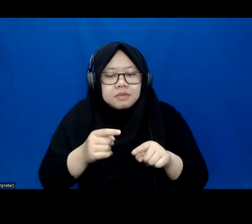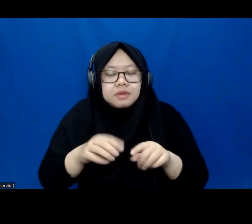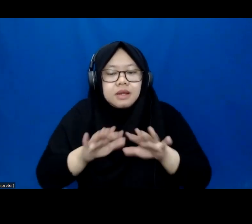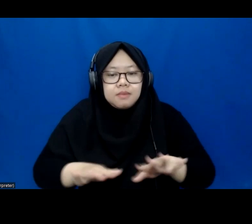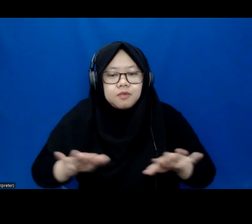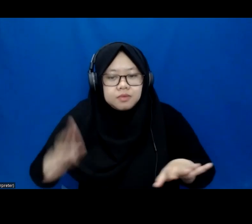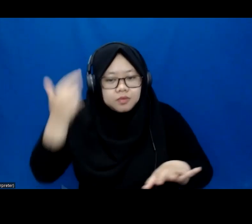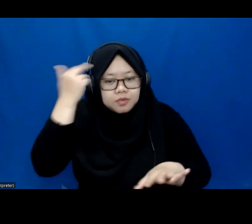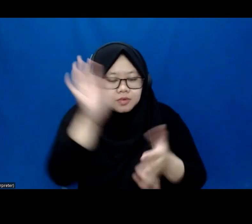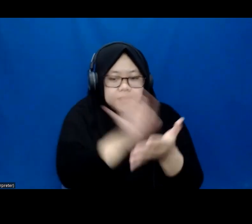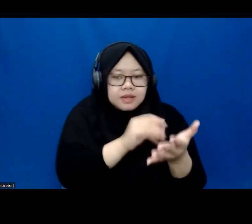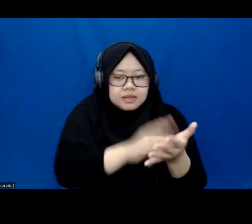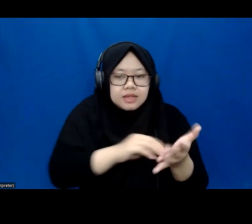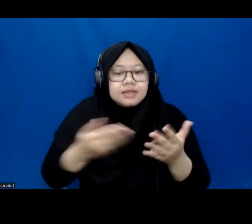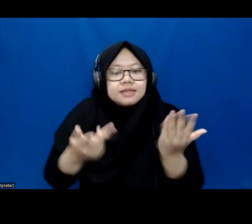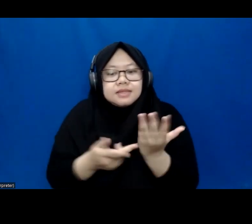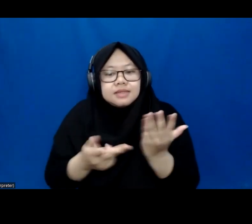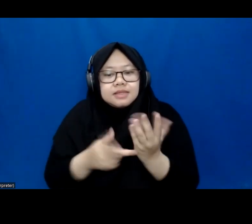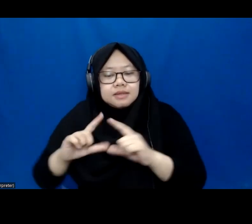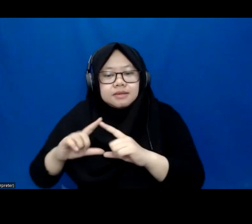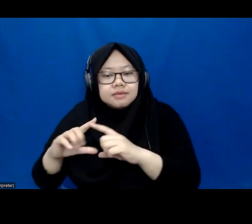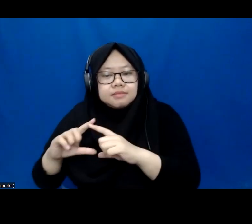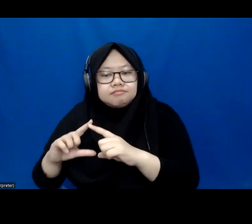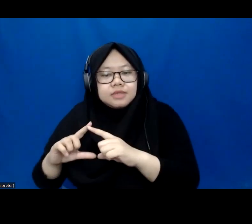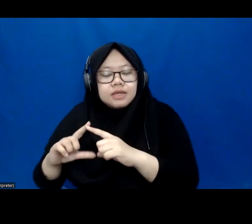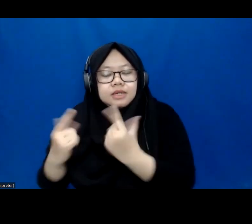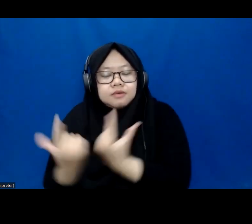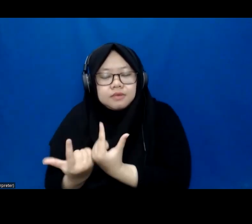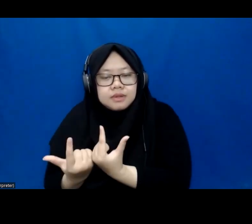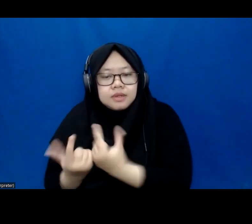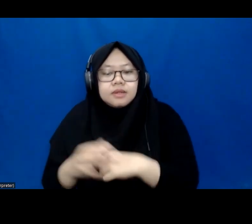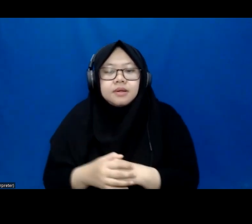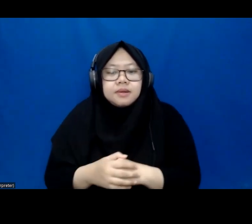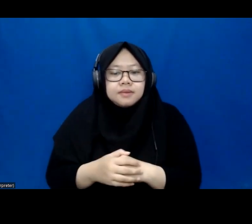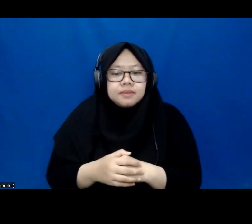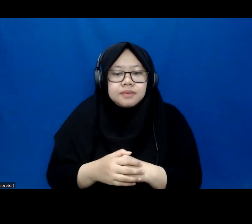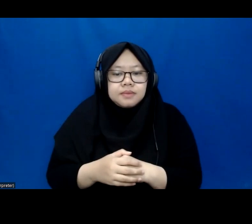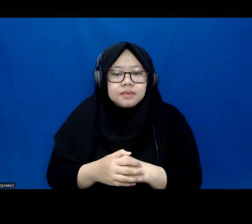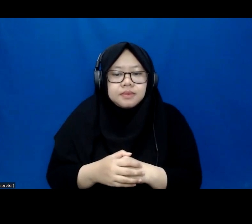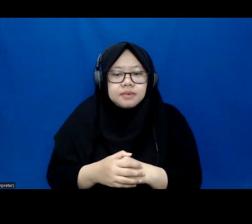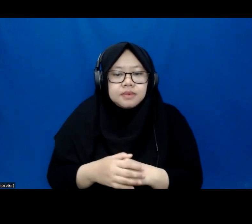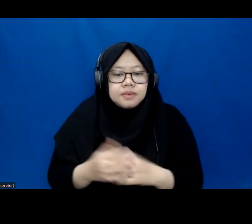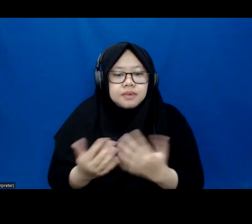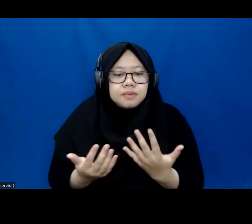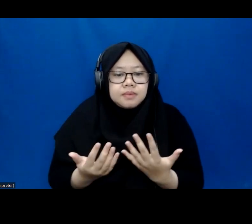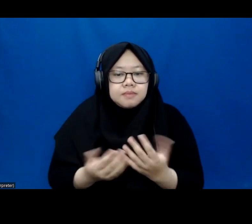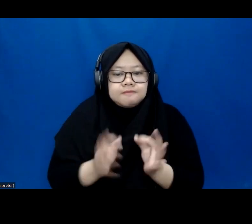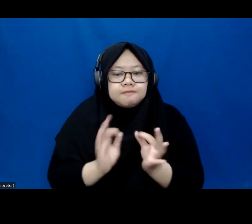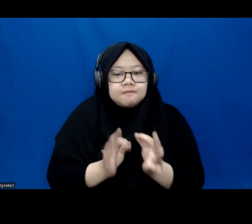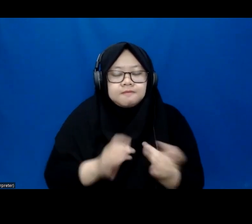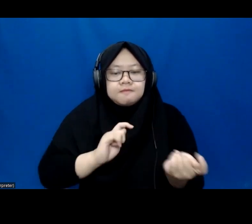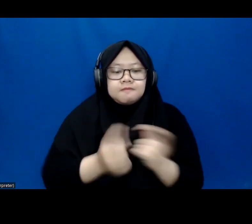account their specific needs and accommodations. So these are some thoughts on how